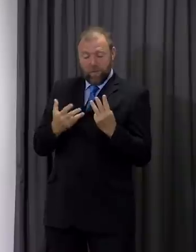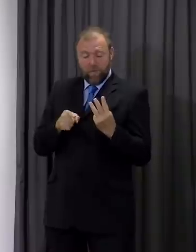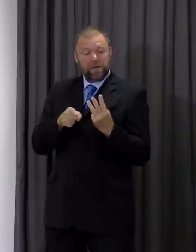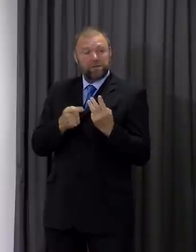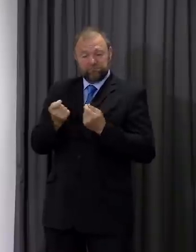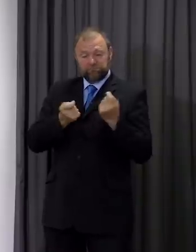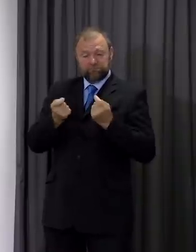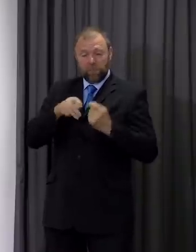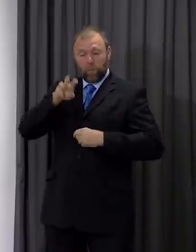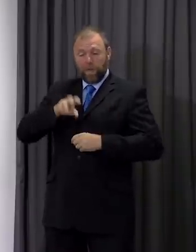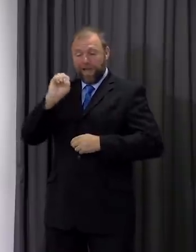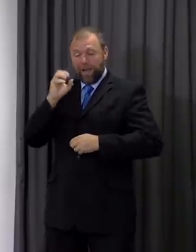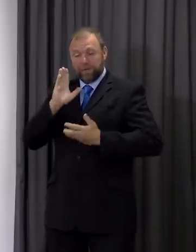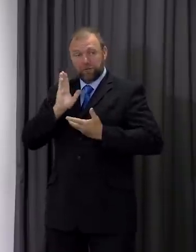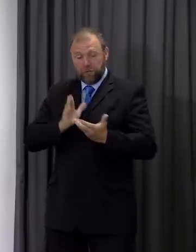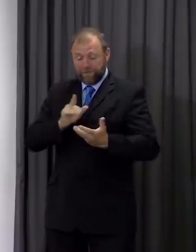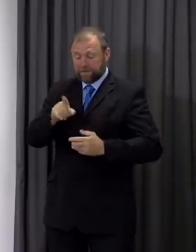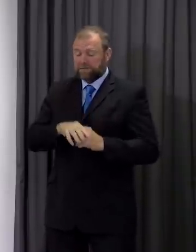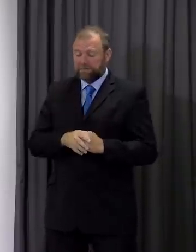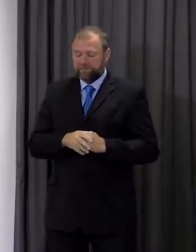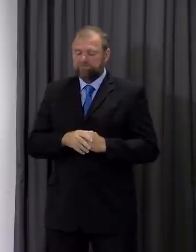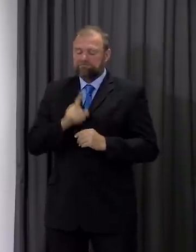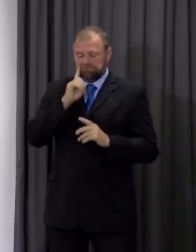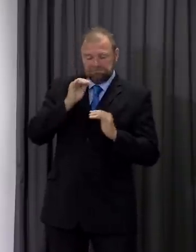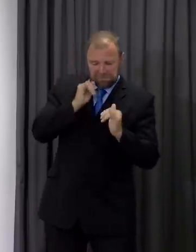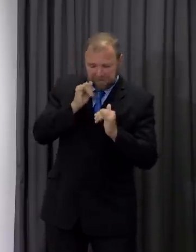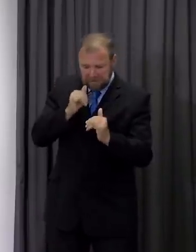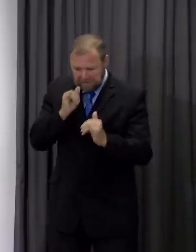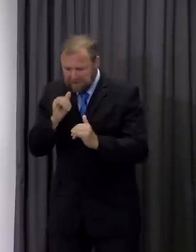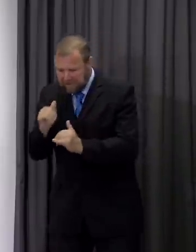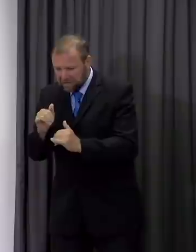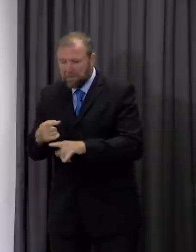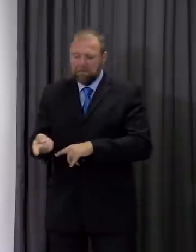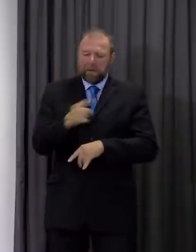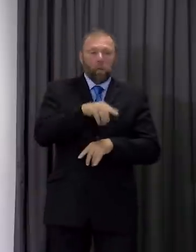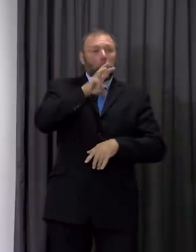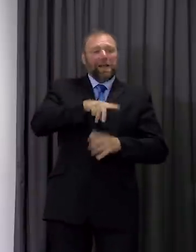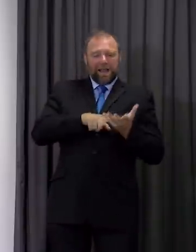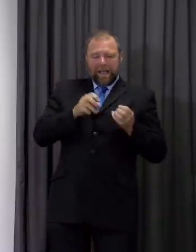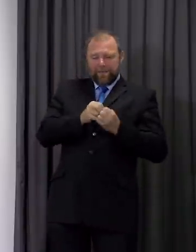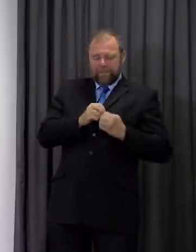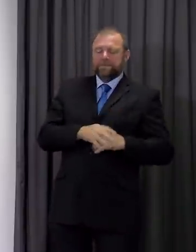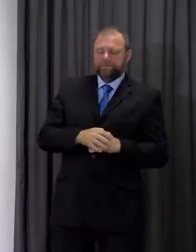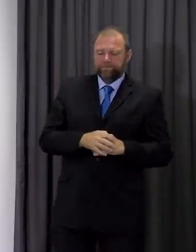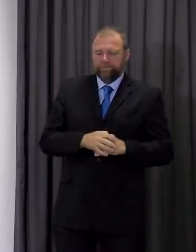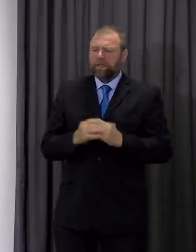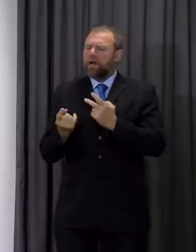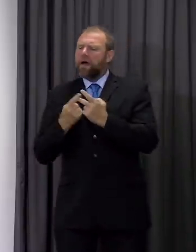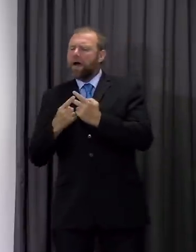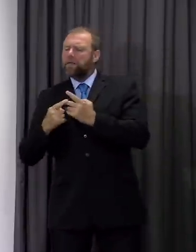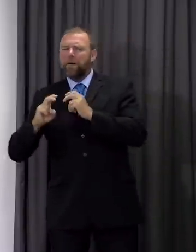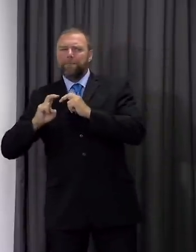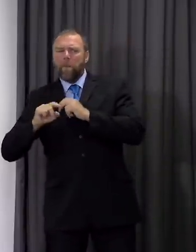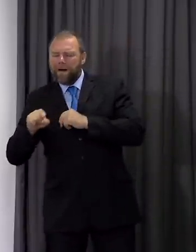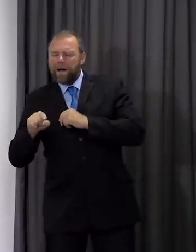All of those tests go back into our NHS Wales labs. Other mobile units, we help to decide where they're going, but then,